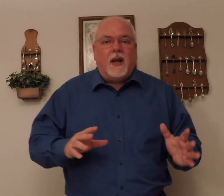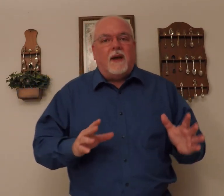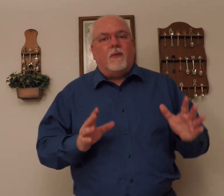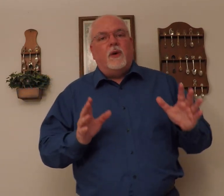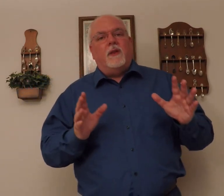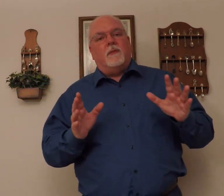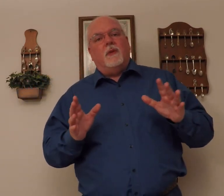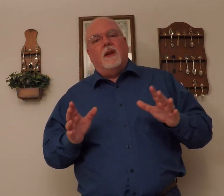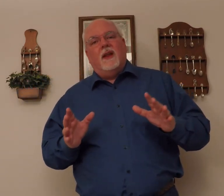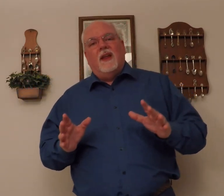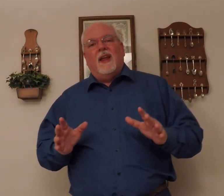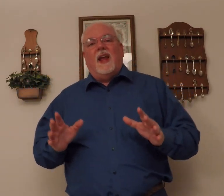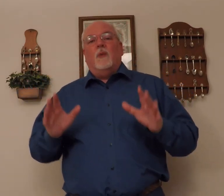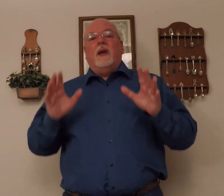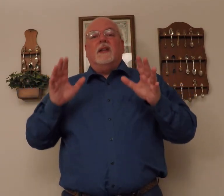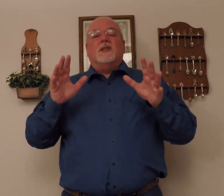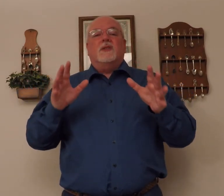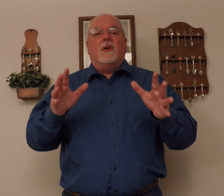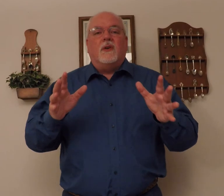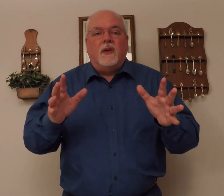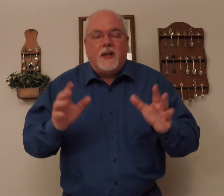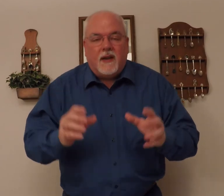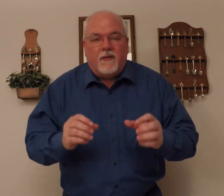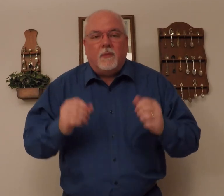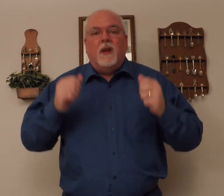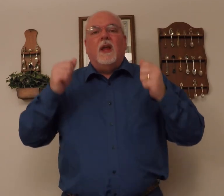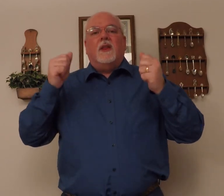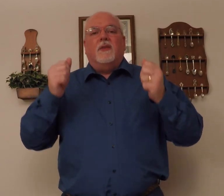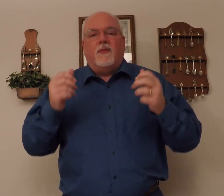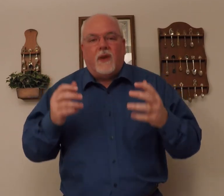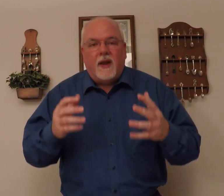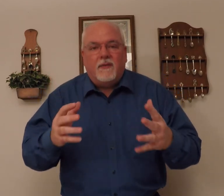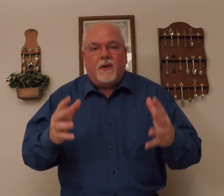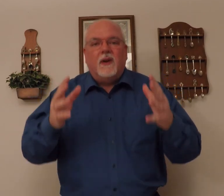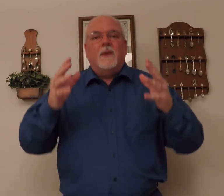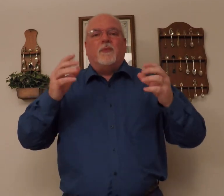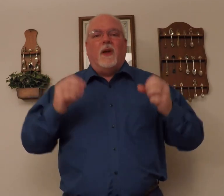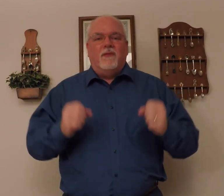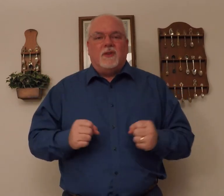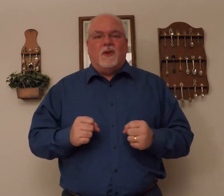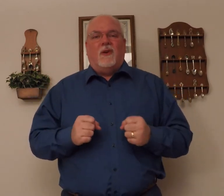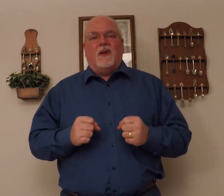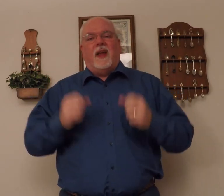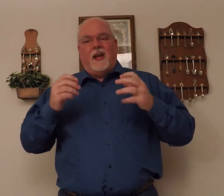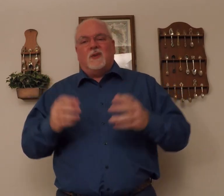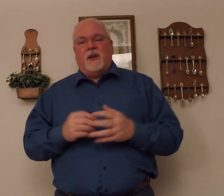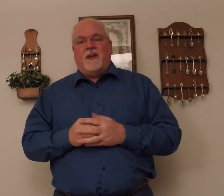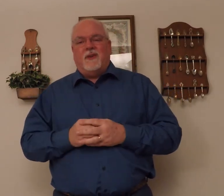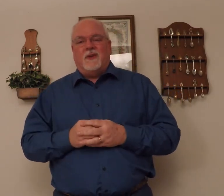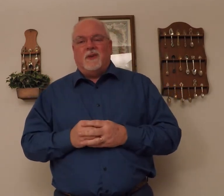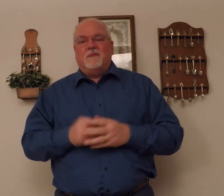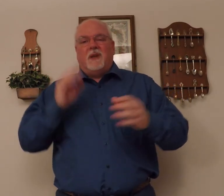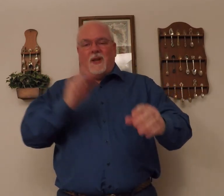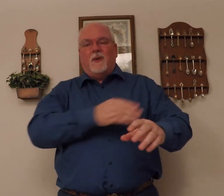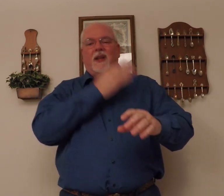have rhythm. And we can certainly give them the flavor of the song as we give it to them. But anyway,